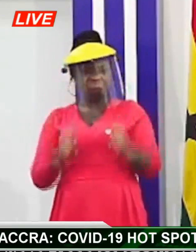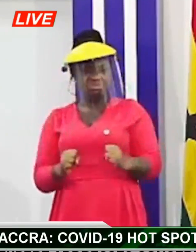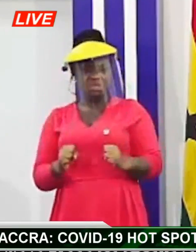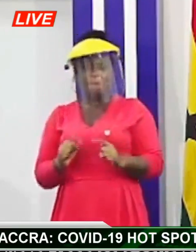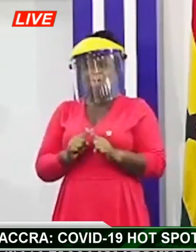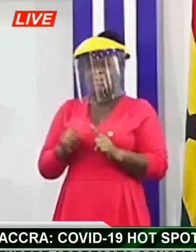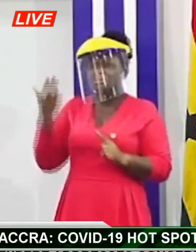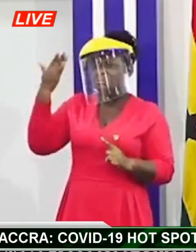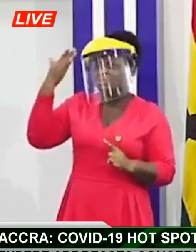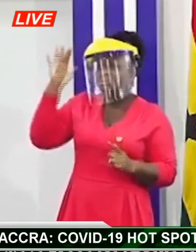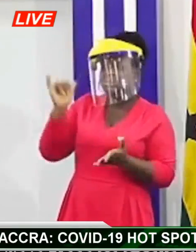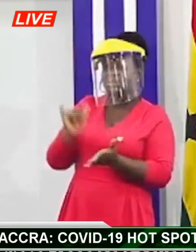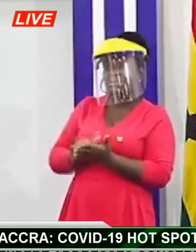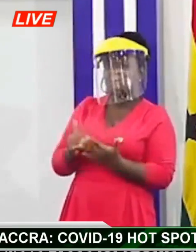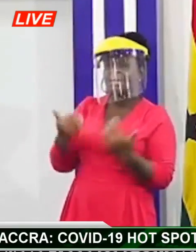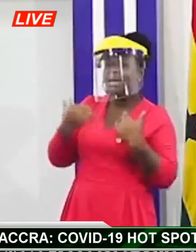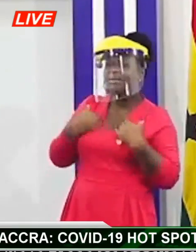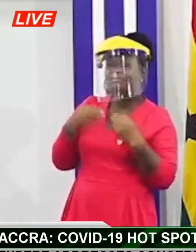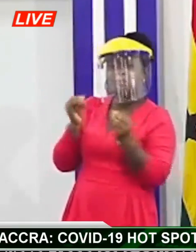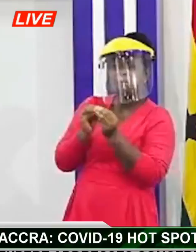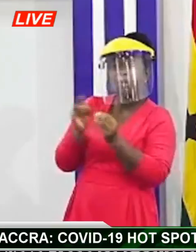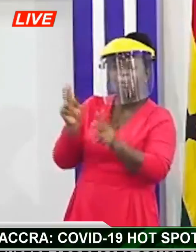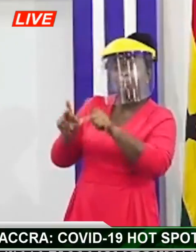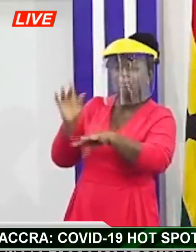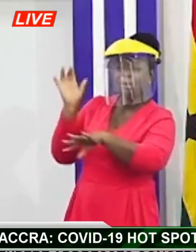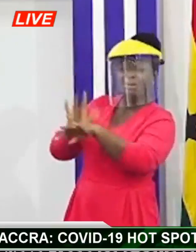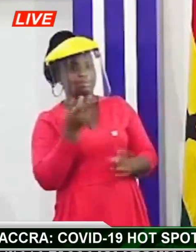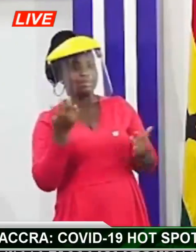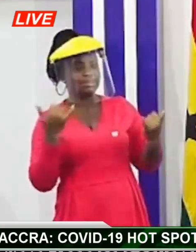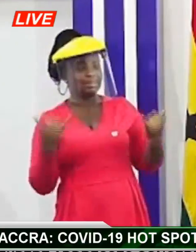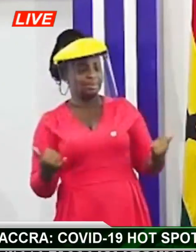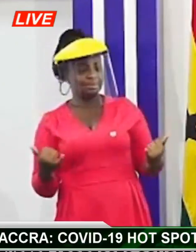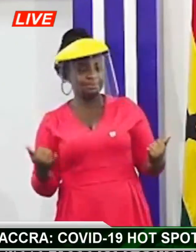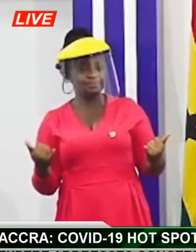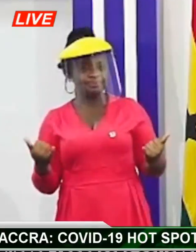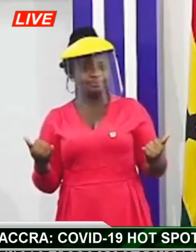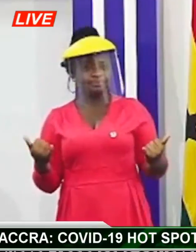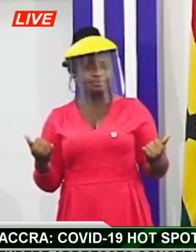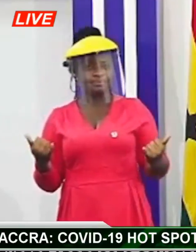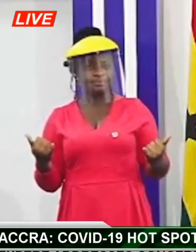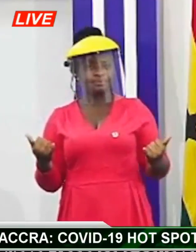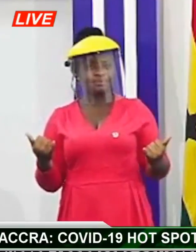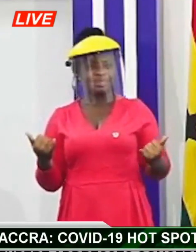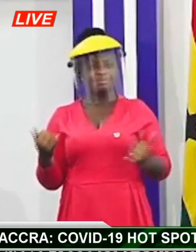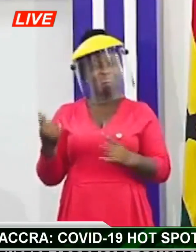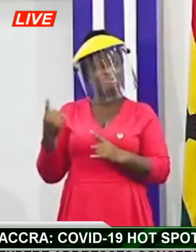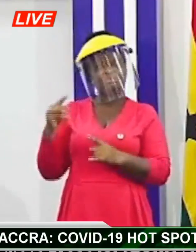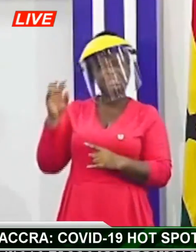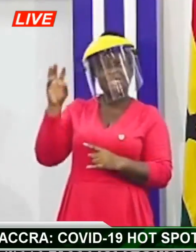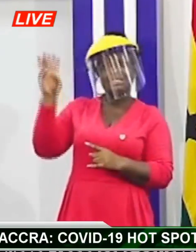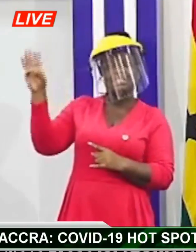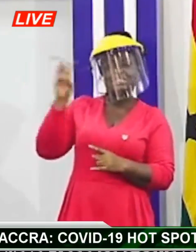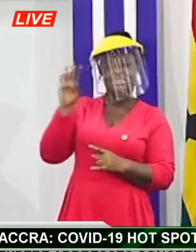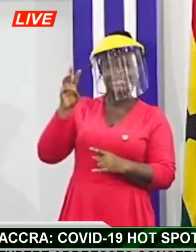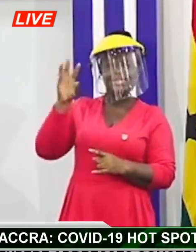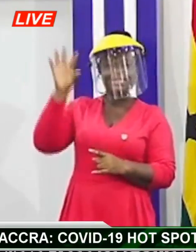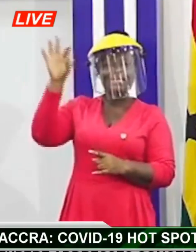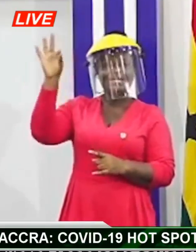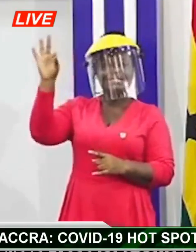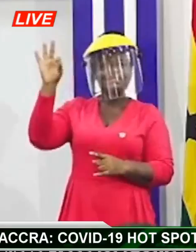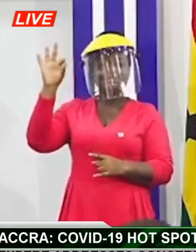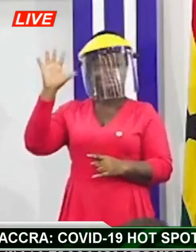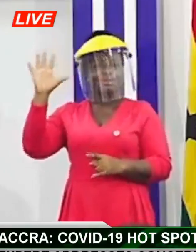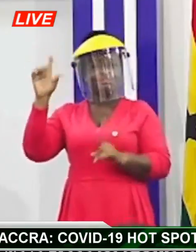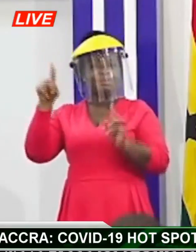aware that they have this quantum disease sitting in that community um for the 695 positive cases